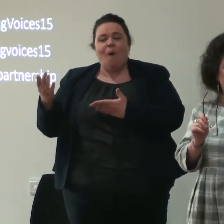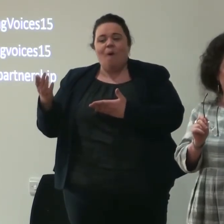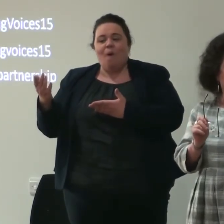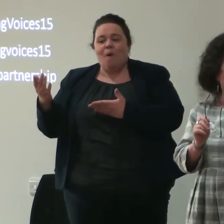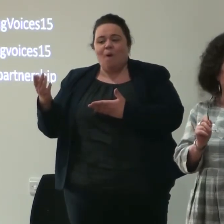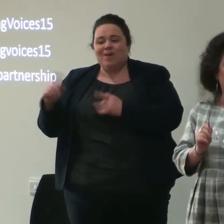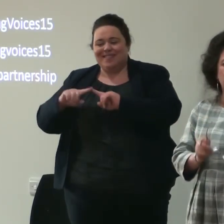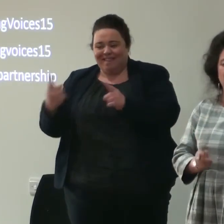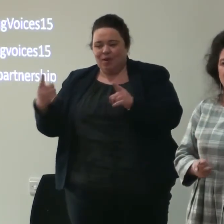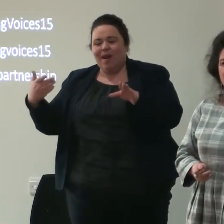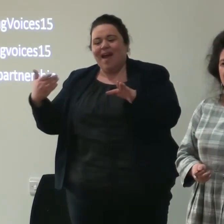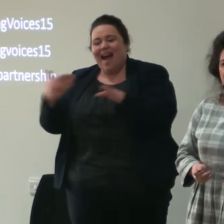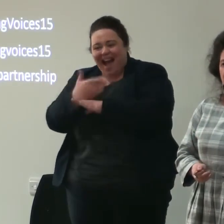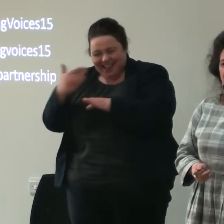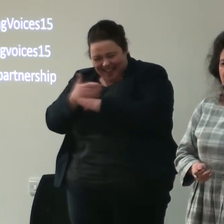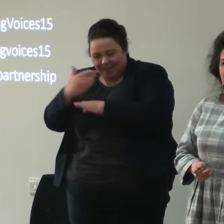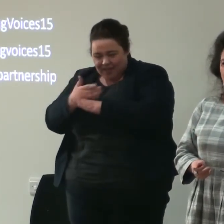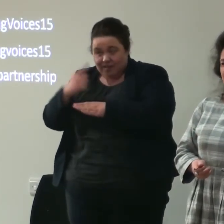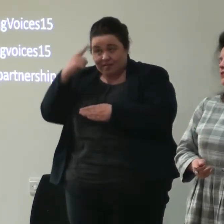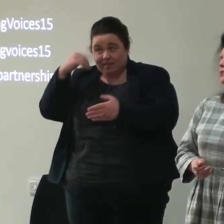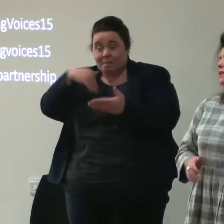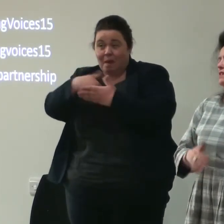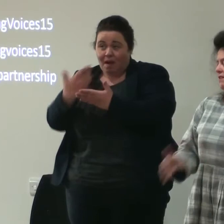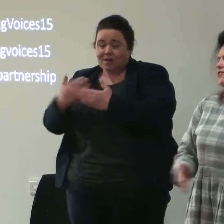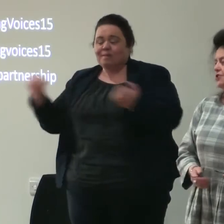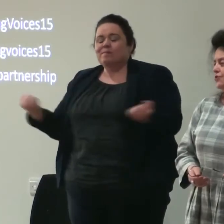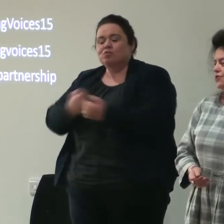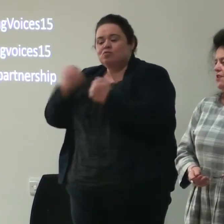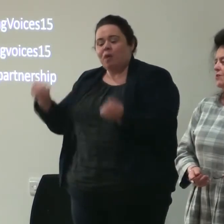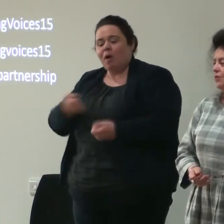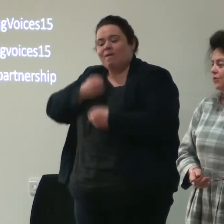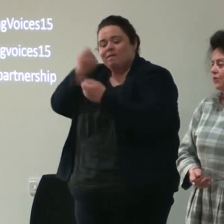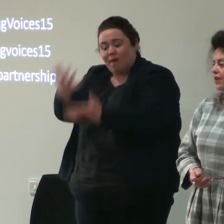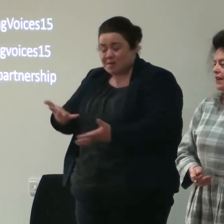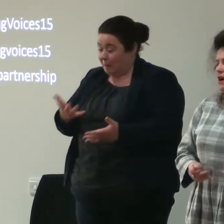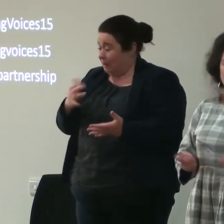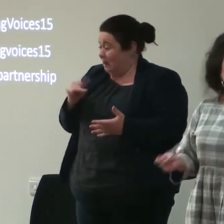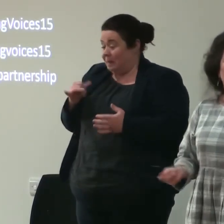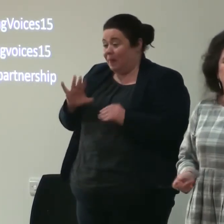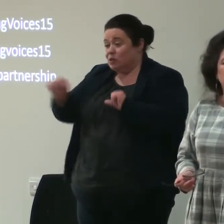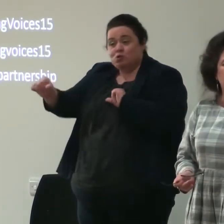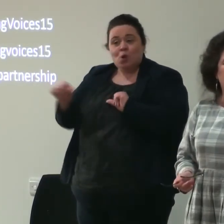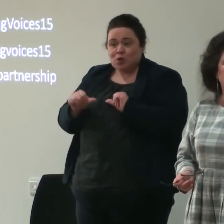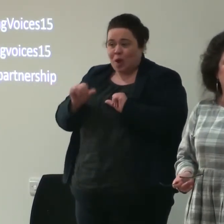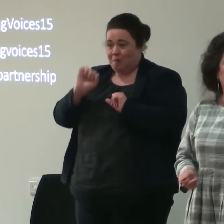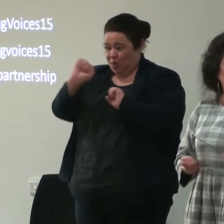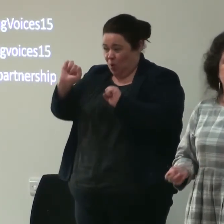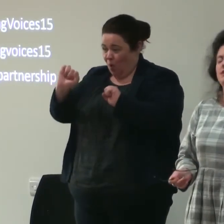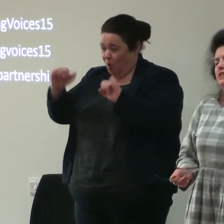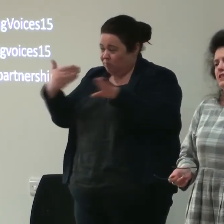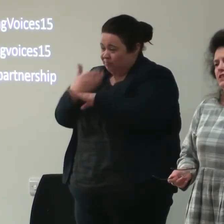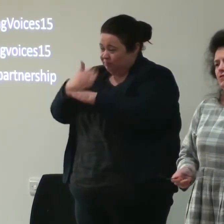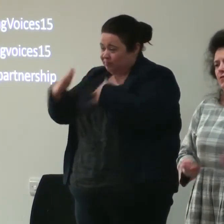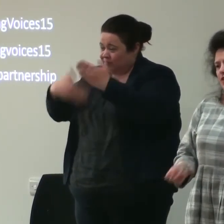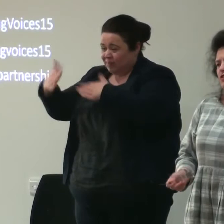activities that we called strong voices but that there could be nothing short term at all about what you do in your